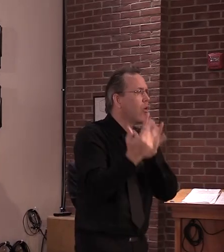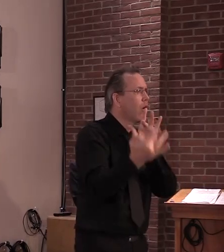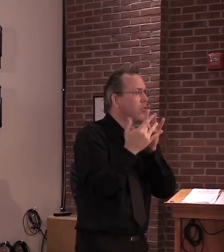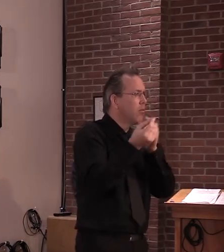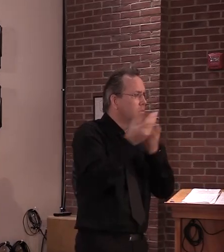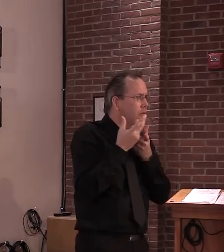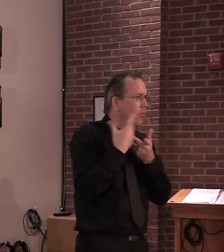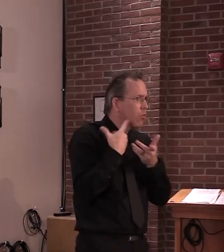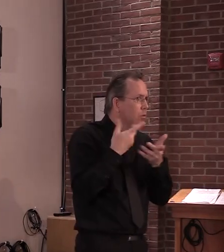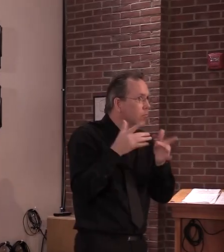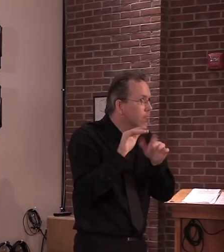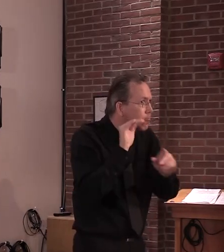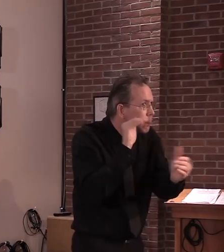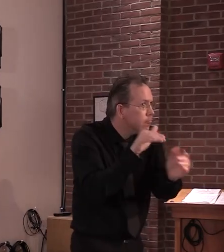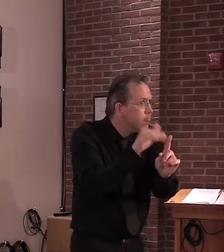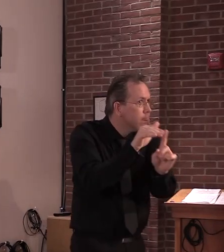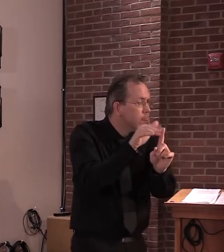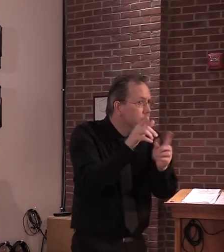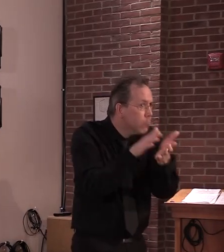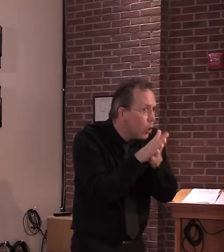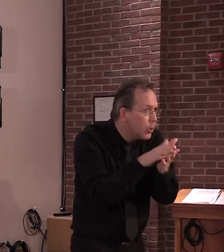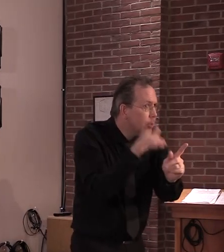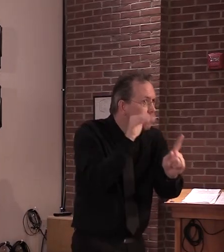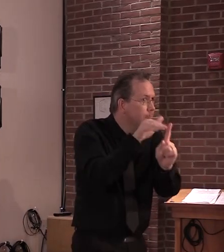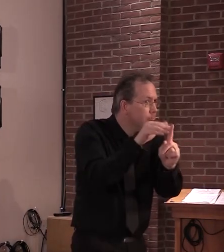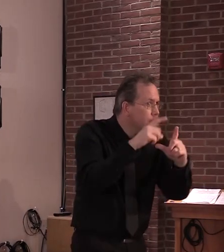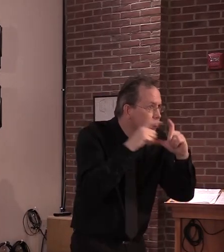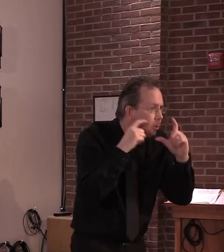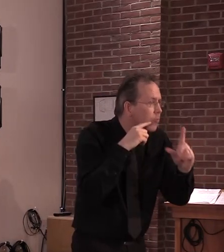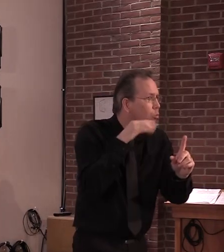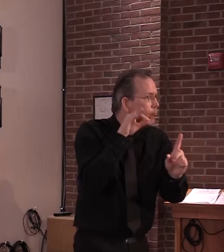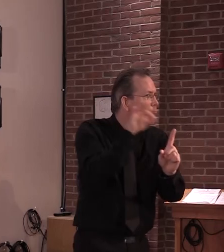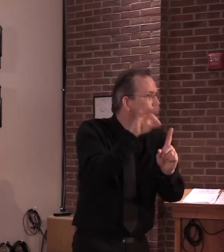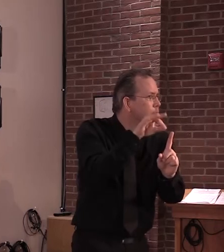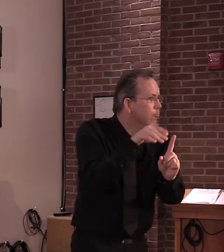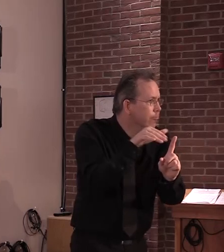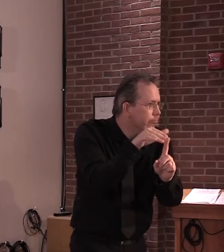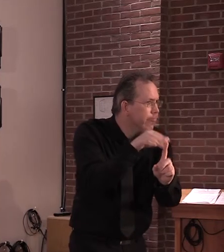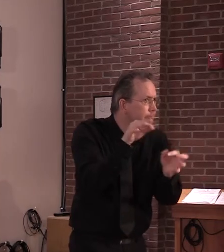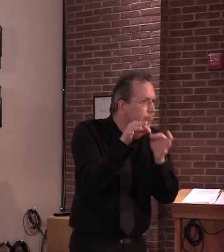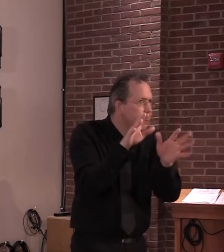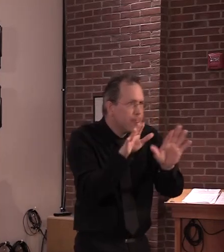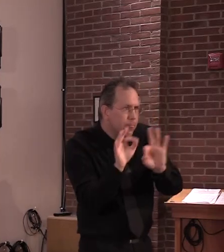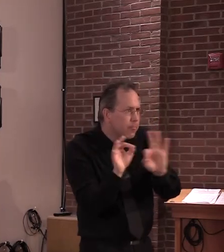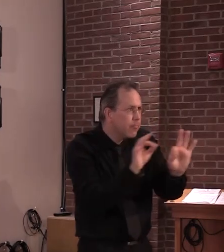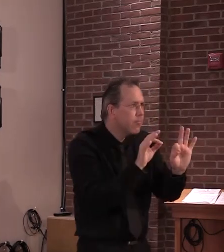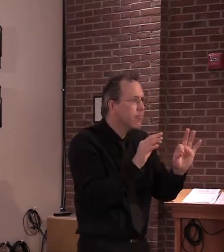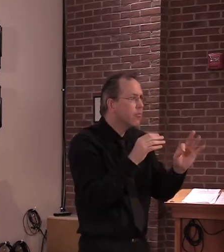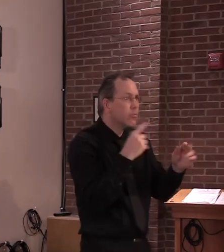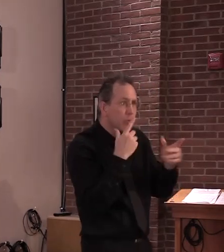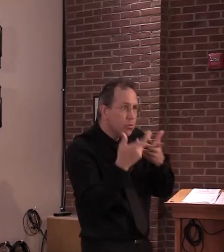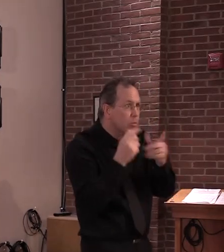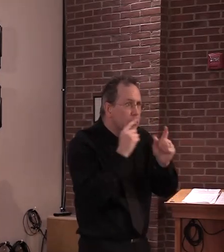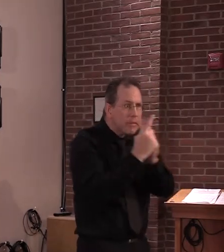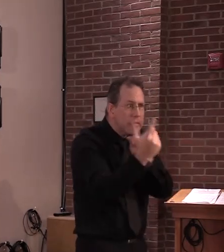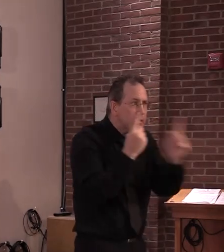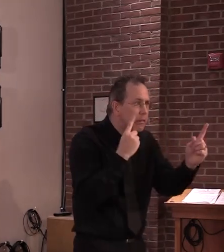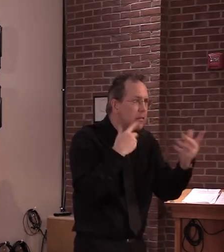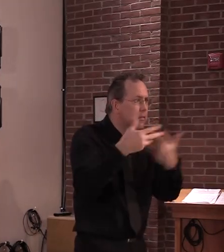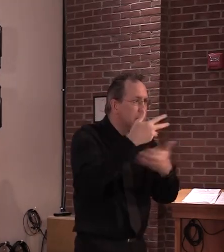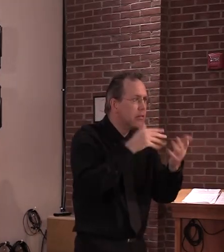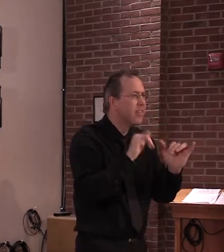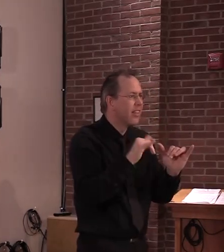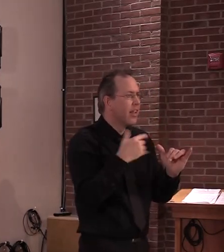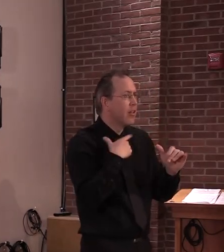should or shouldn't be doing as part of quarantine, and also allows you on a daily basis to refer